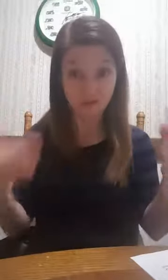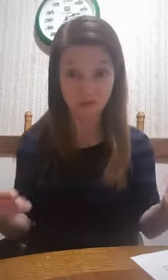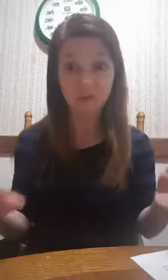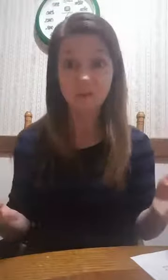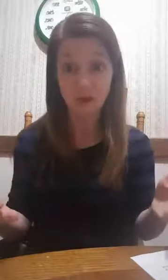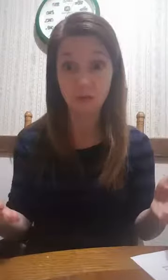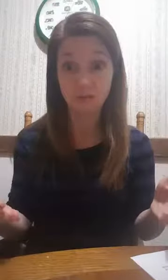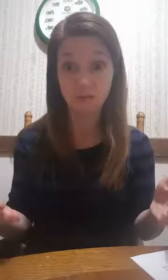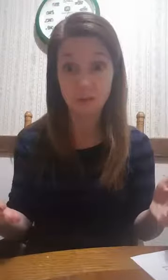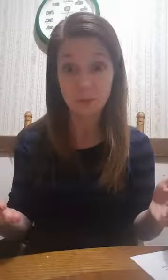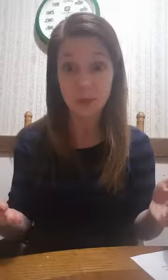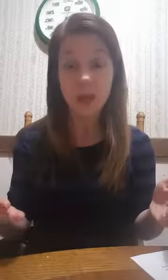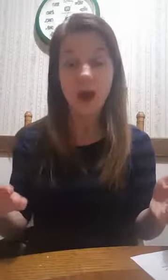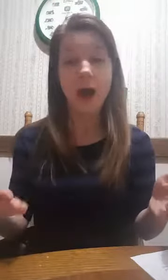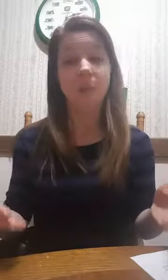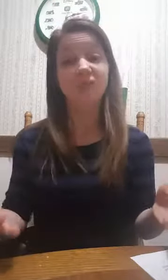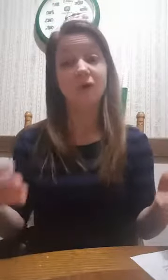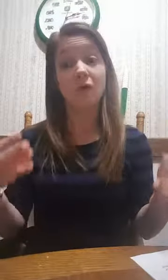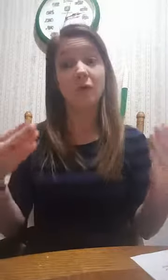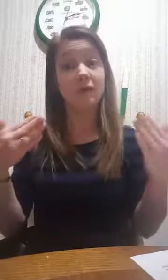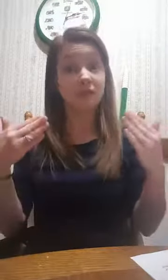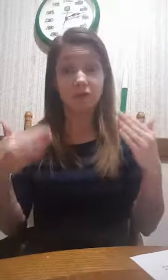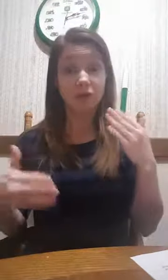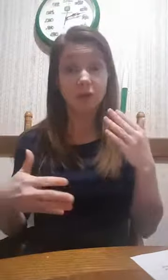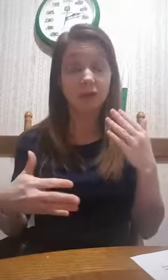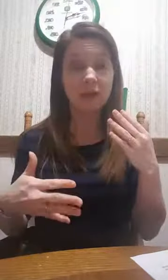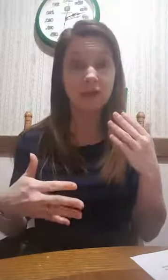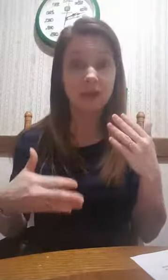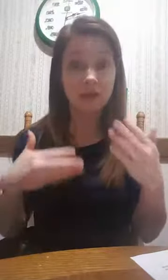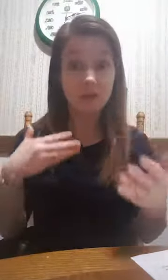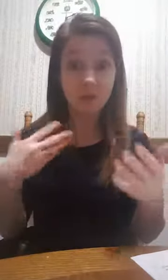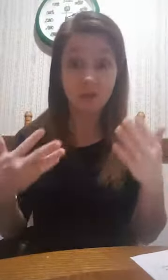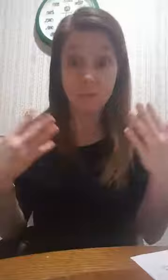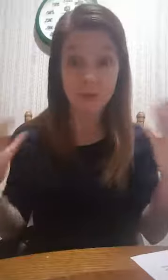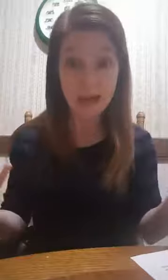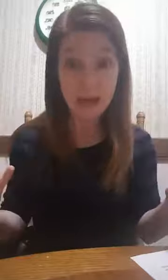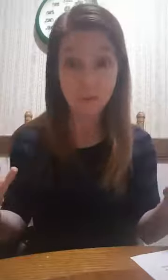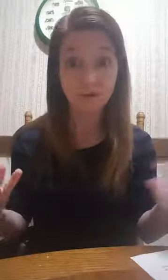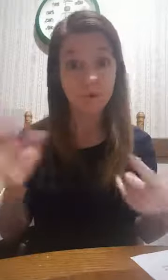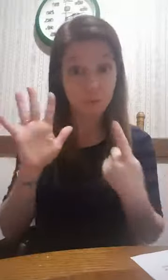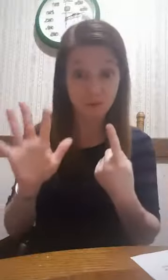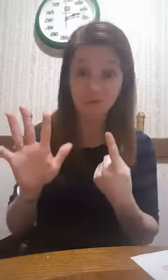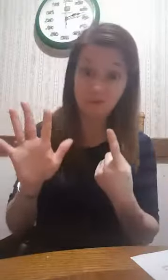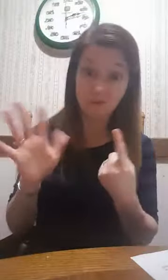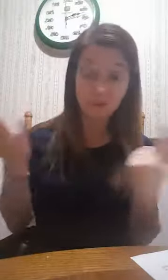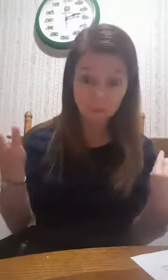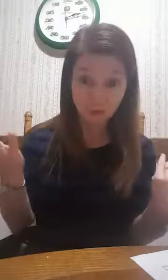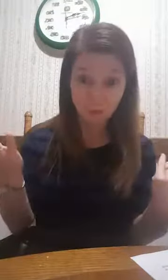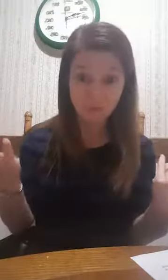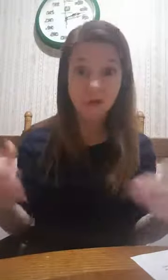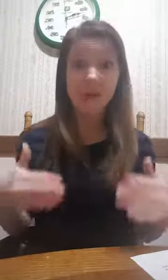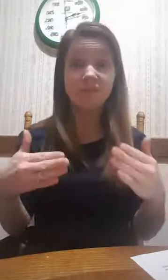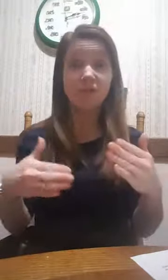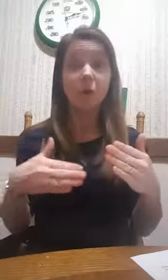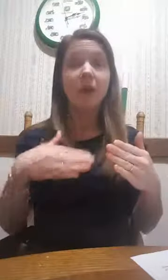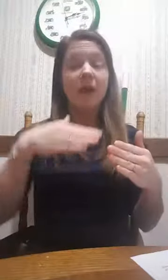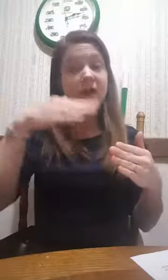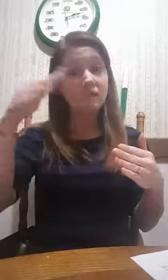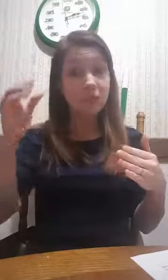which is six hours of sleep. Um, so, so if you're going to say that you're going to sleep nine hours, that would be six sleep cycles. And so, if